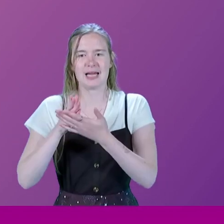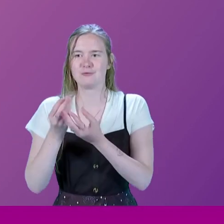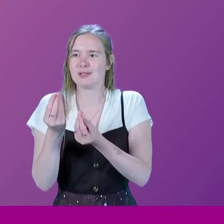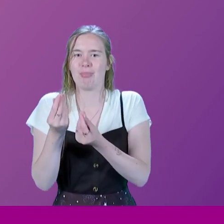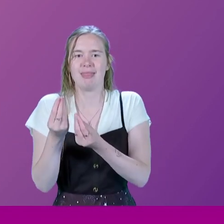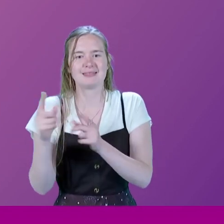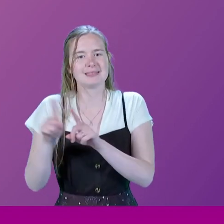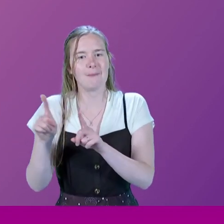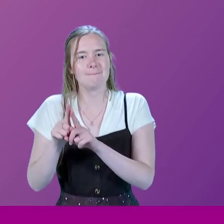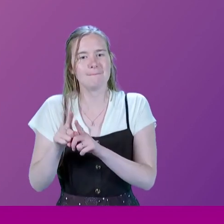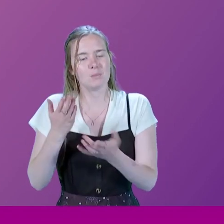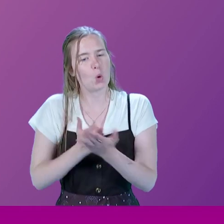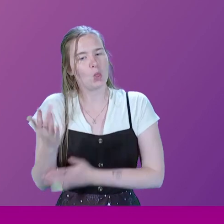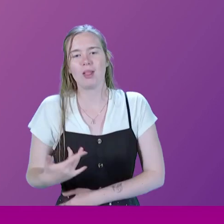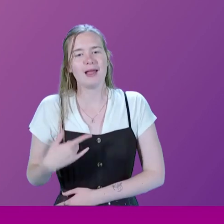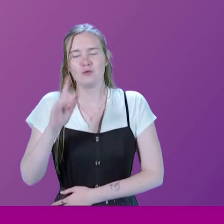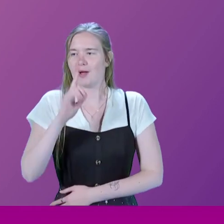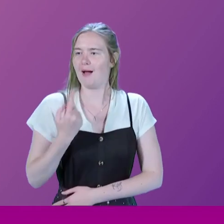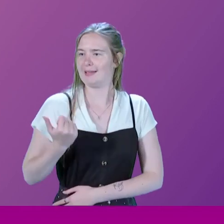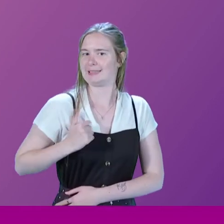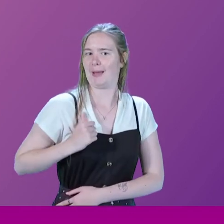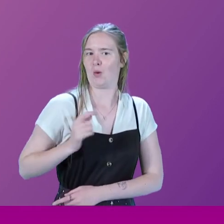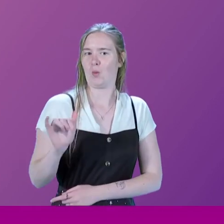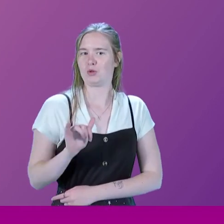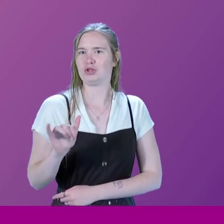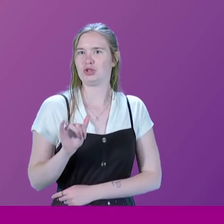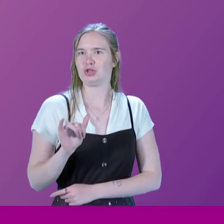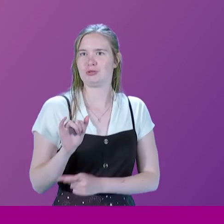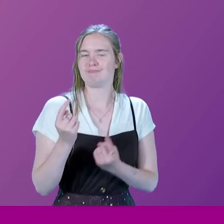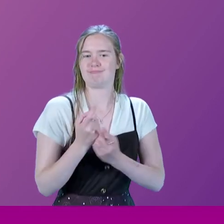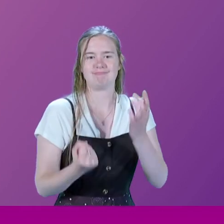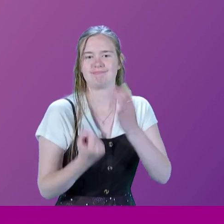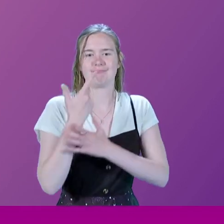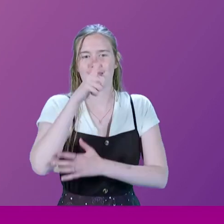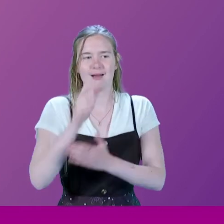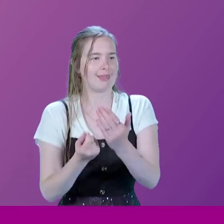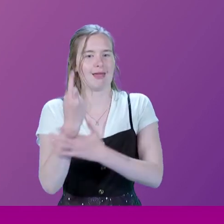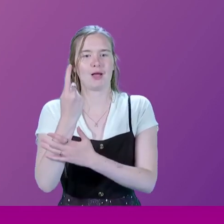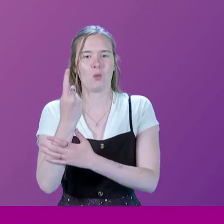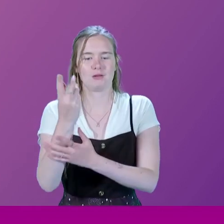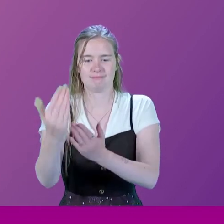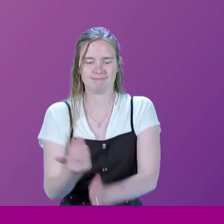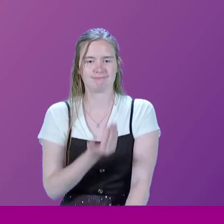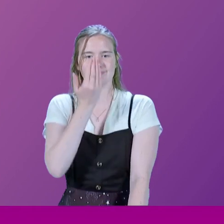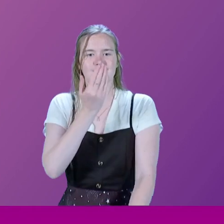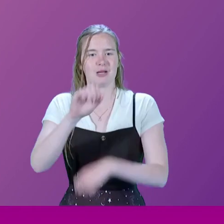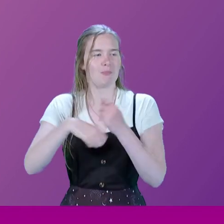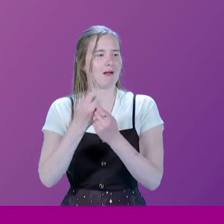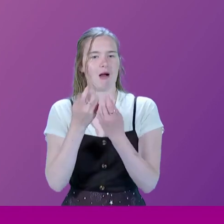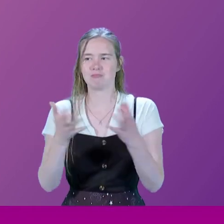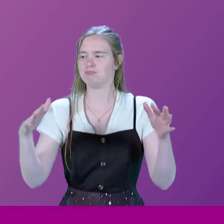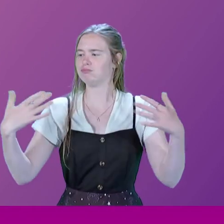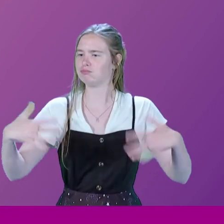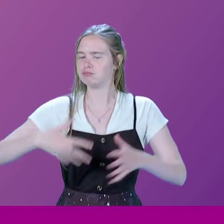predict which acorn is going to fall from the tree and turn into an oak tree for you.